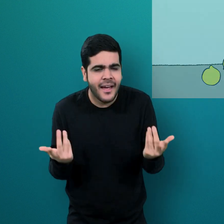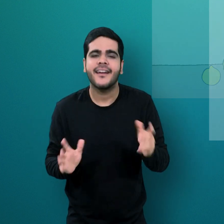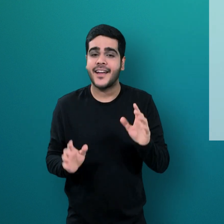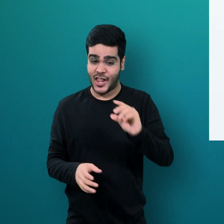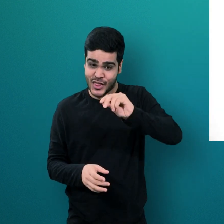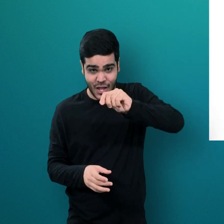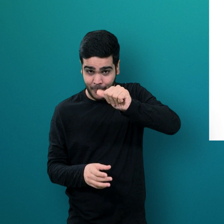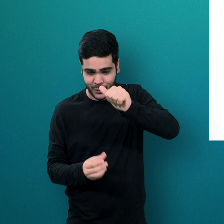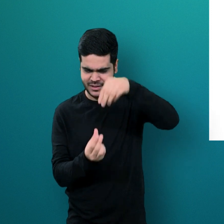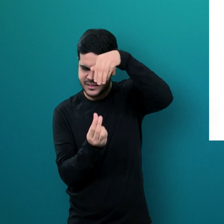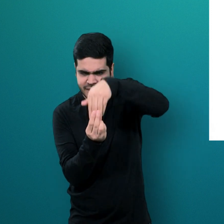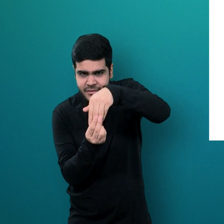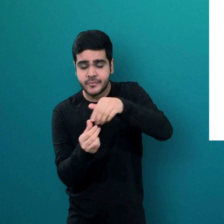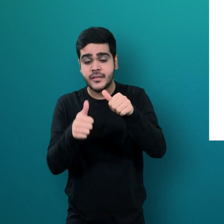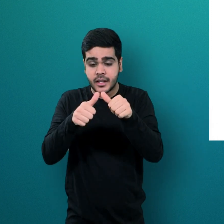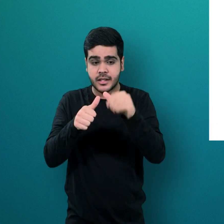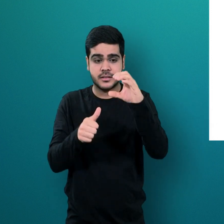The acid in the lime makes it sour.